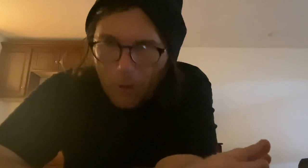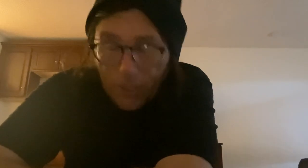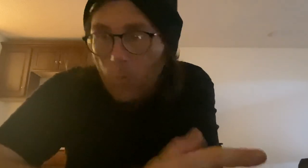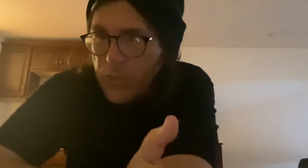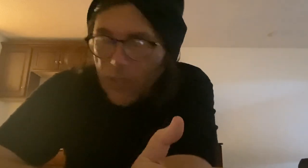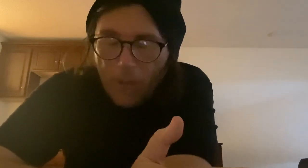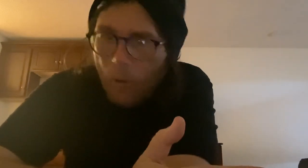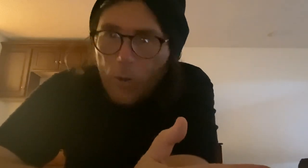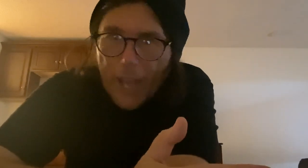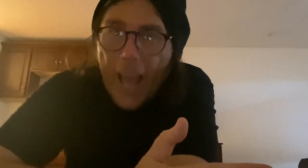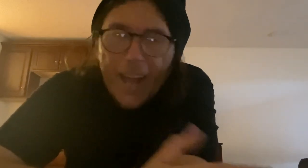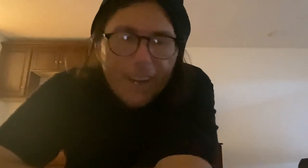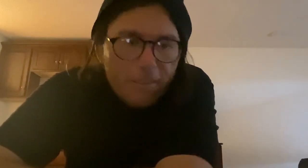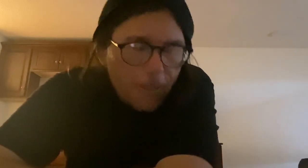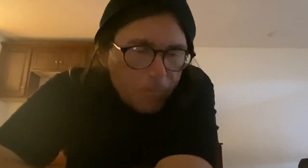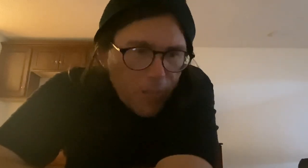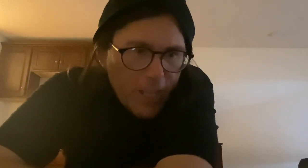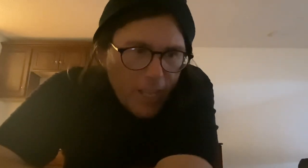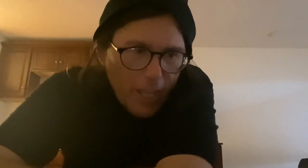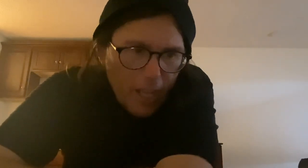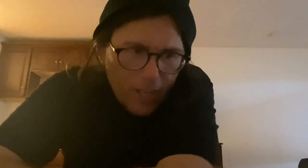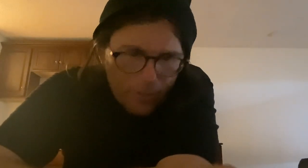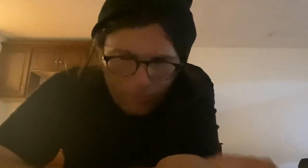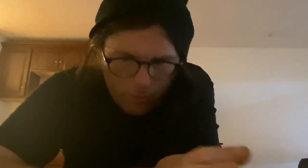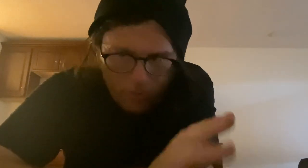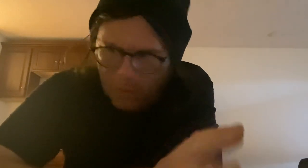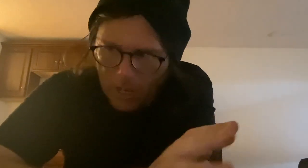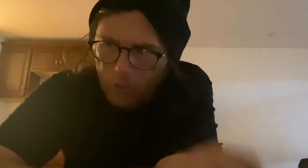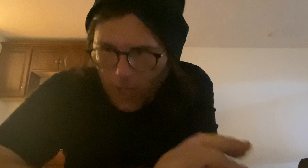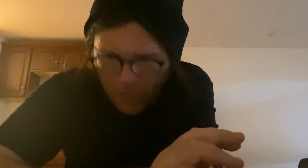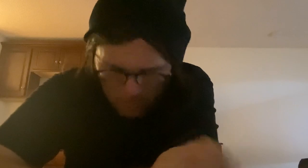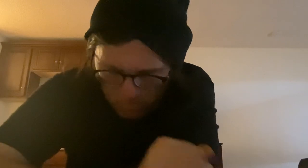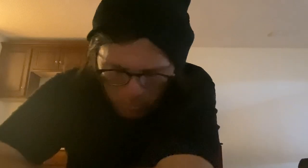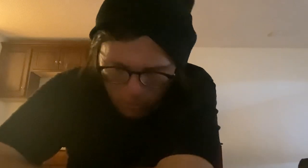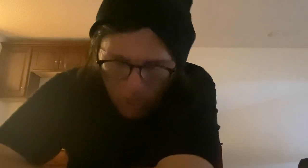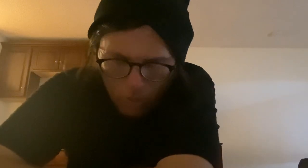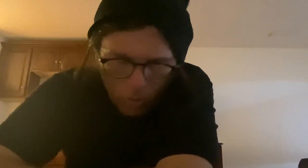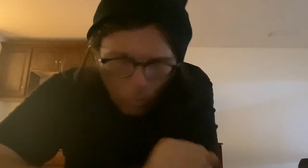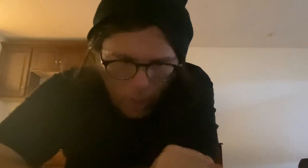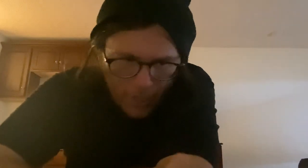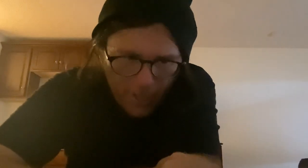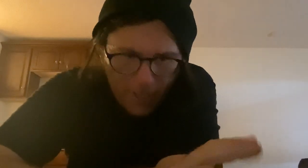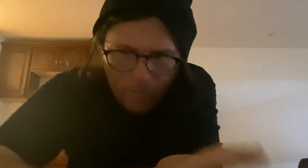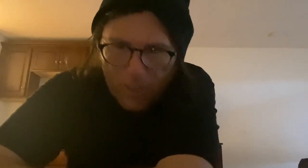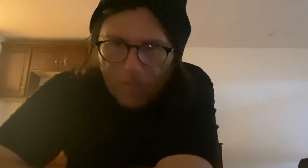market, which they have already have. And there's going to be an outcry, and people are not going to want it, and whatever.